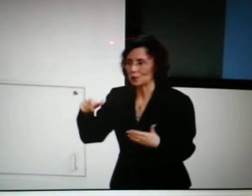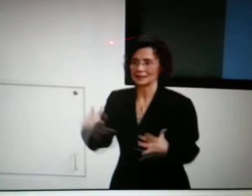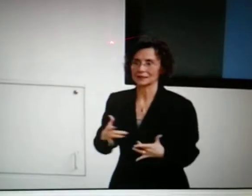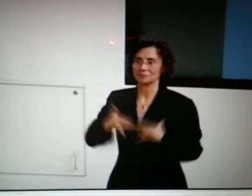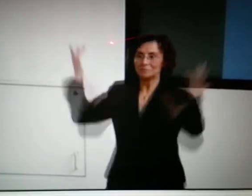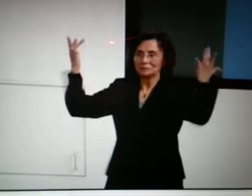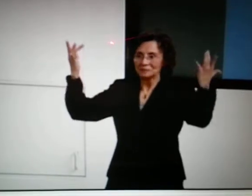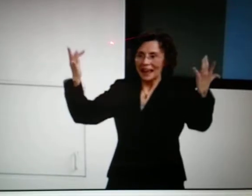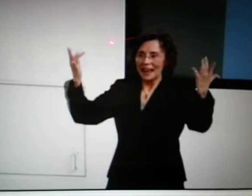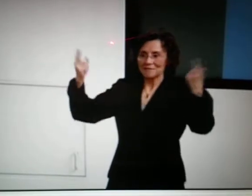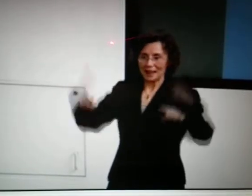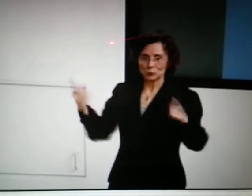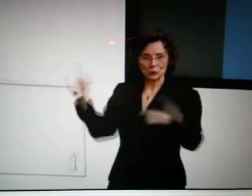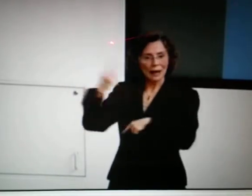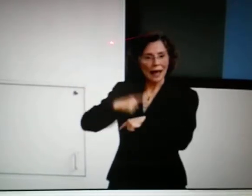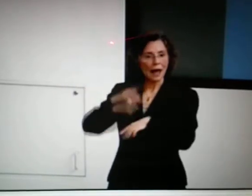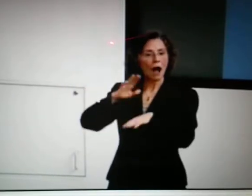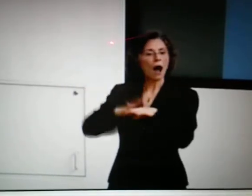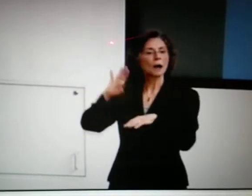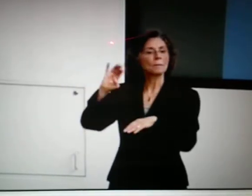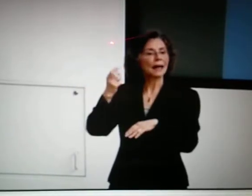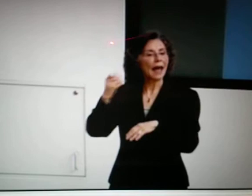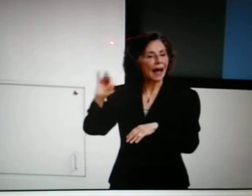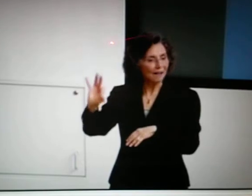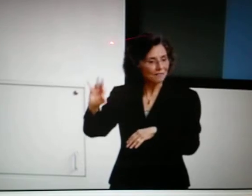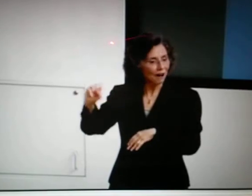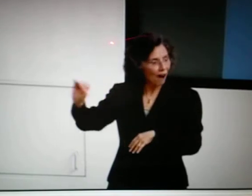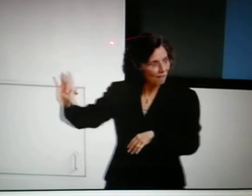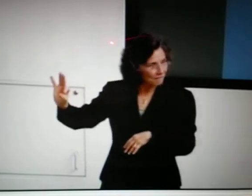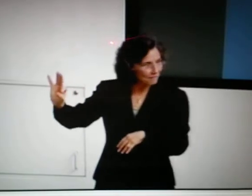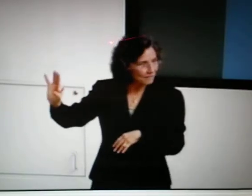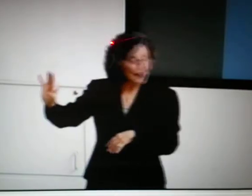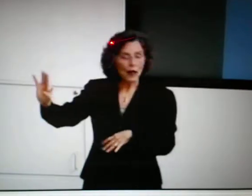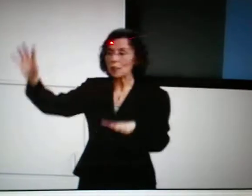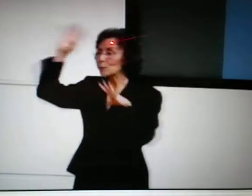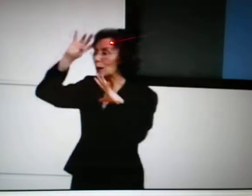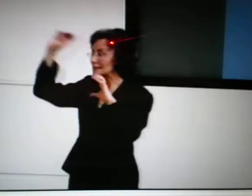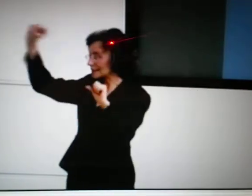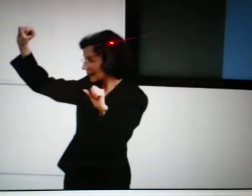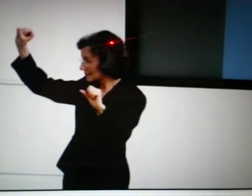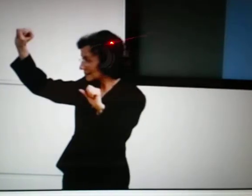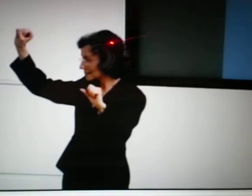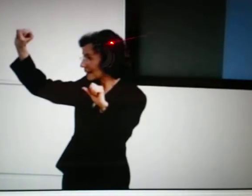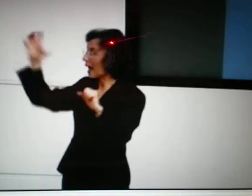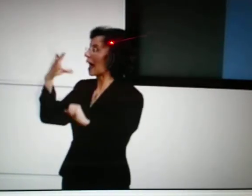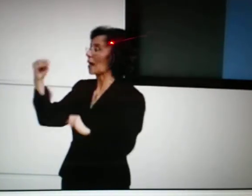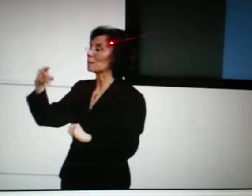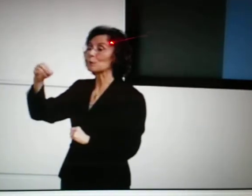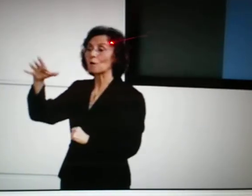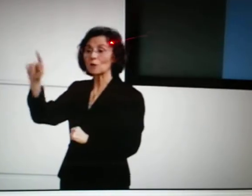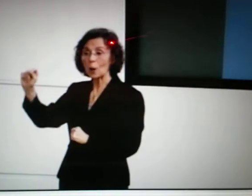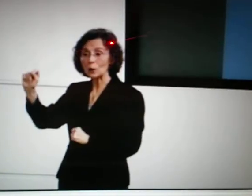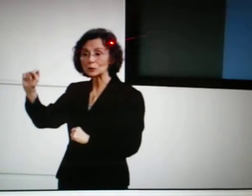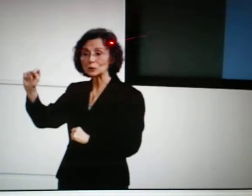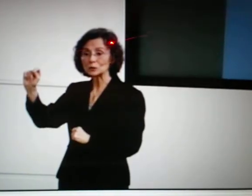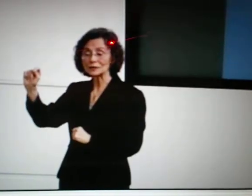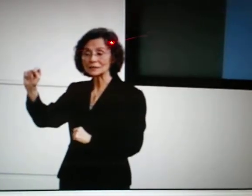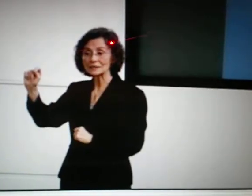And I would really like to welcome you today to this thrilling event on behalf of the President and the